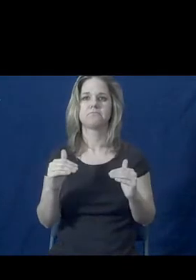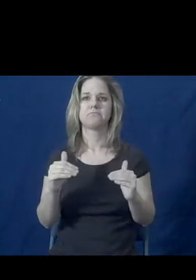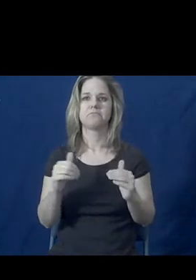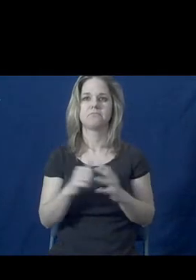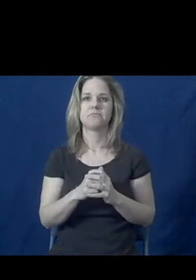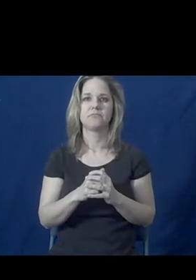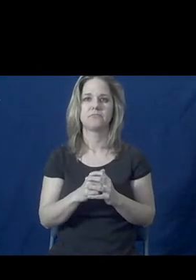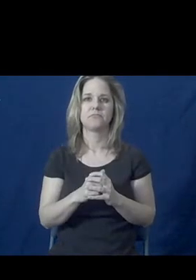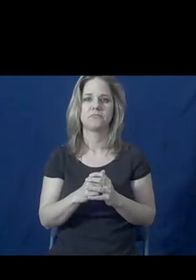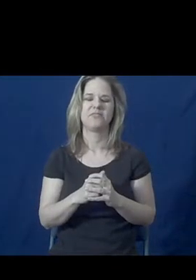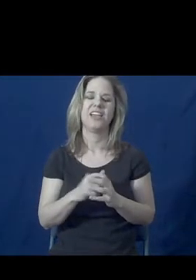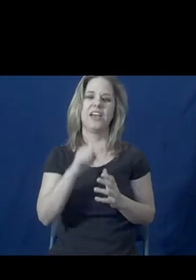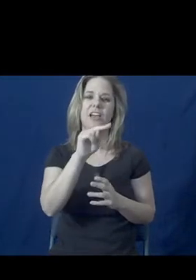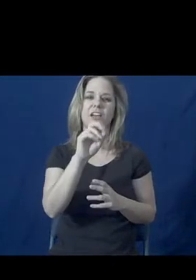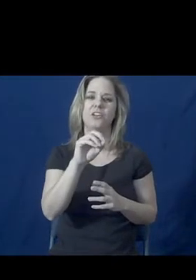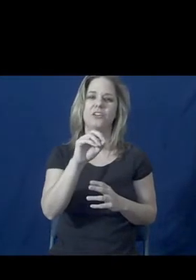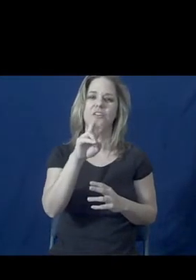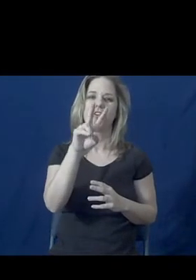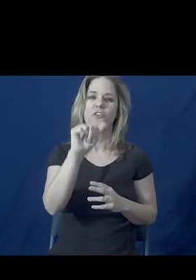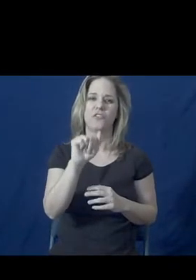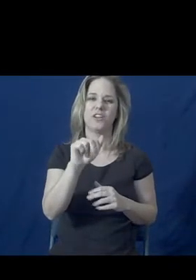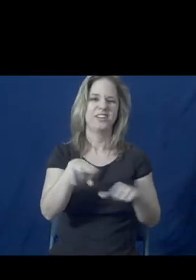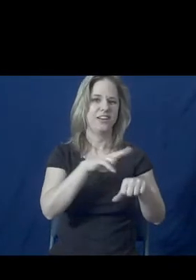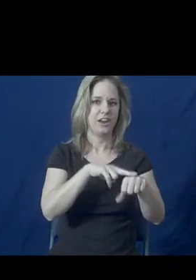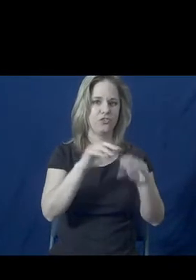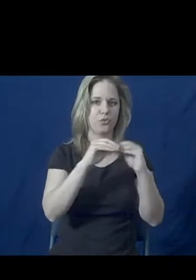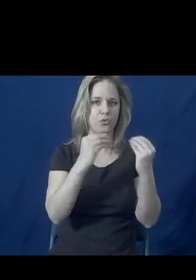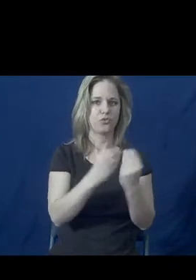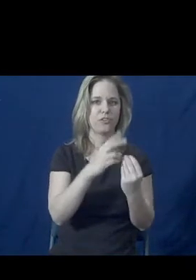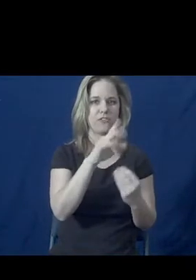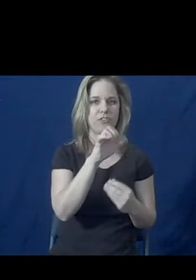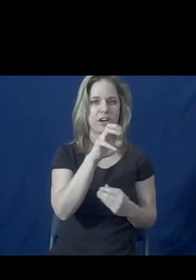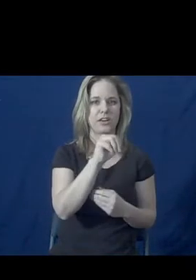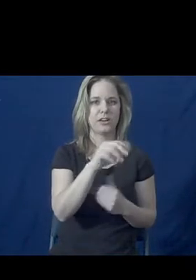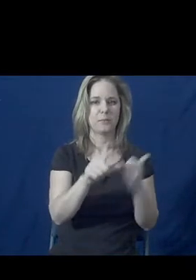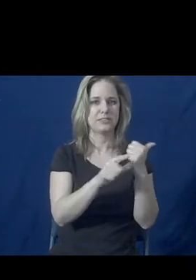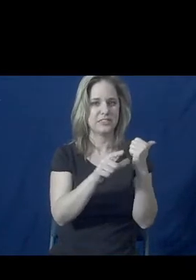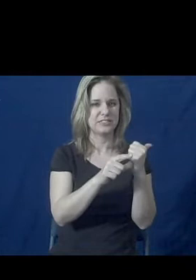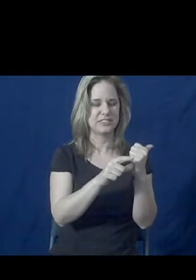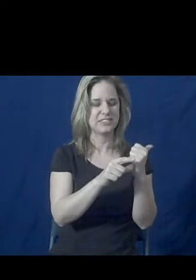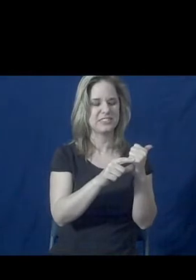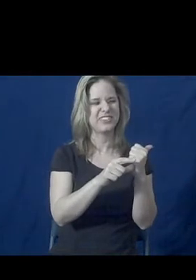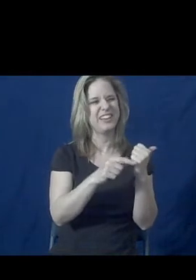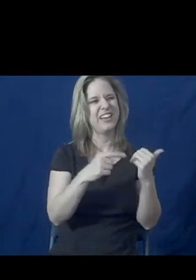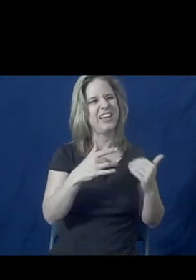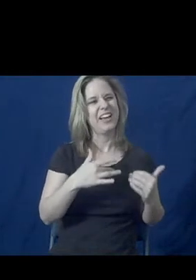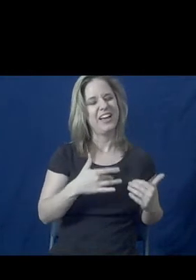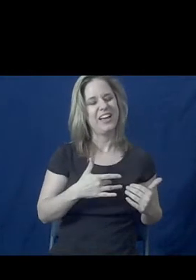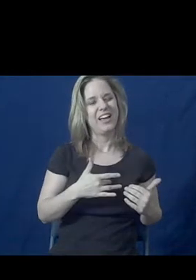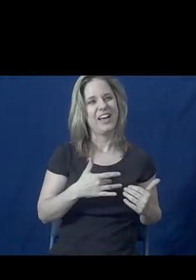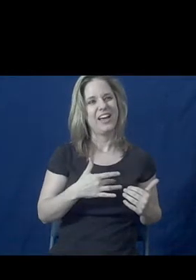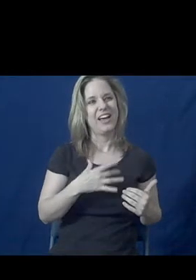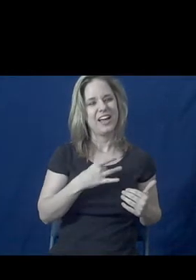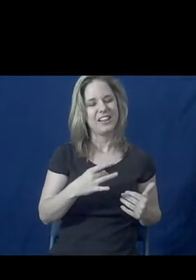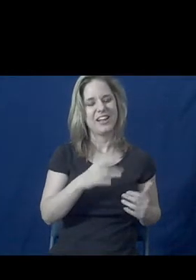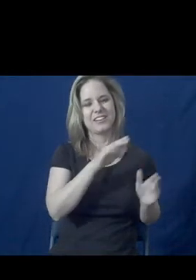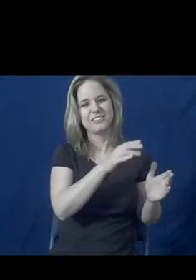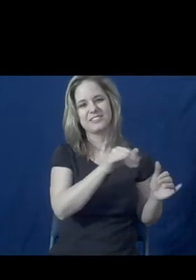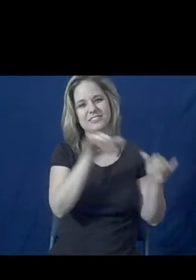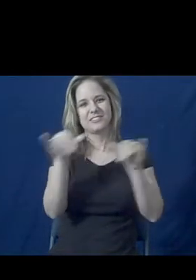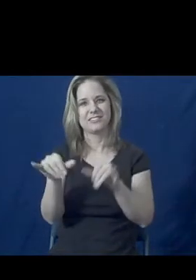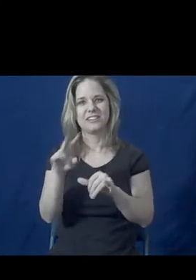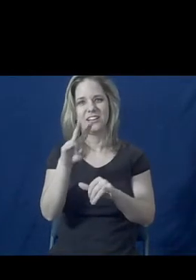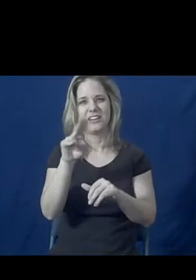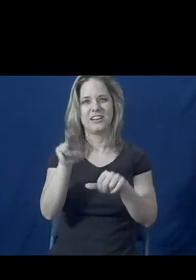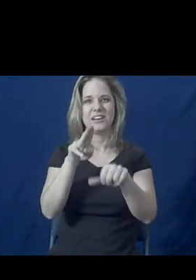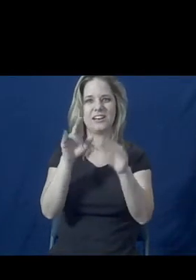I like to look at NOVA, the National Organization for Victim Assistance, as also a network of victim